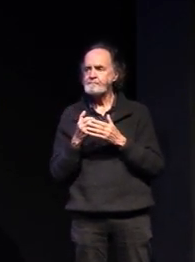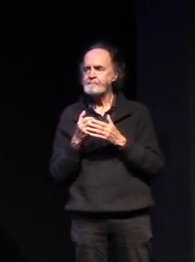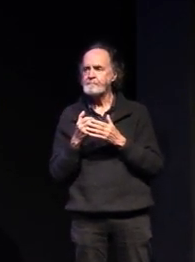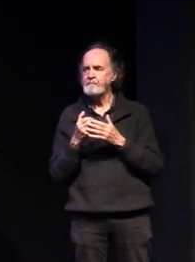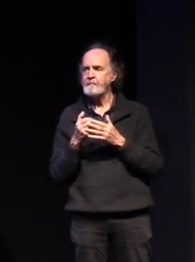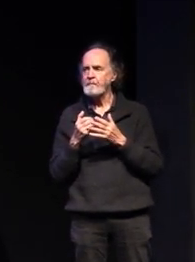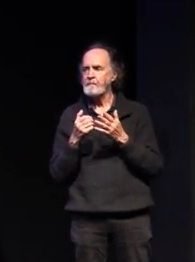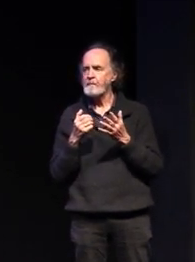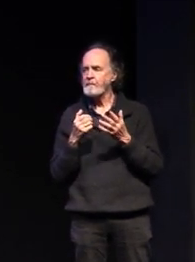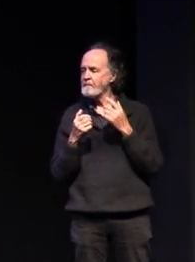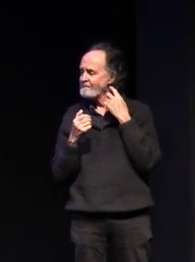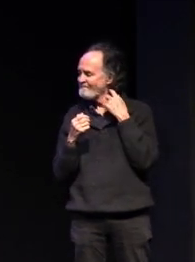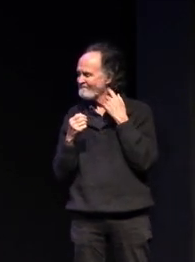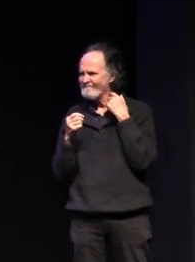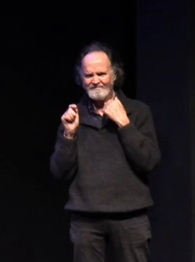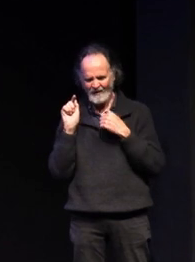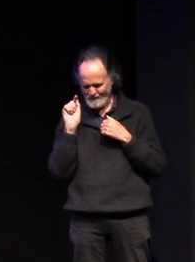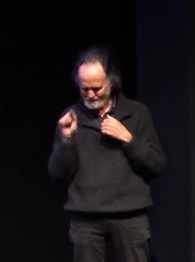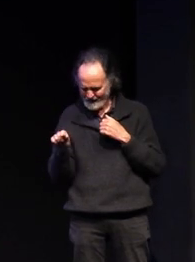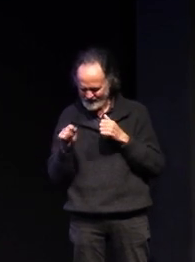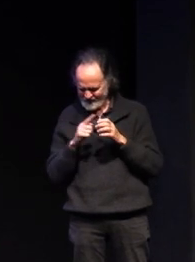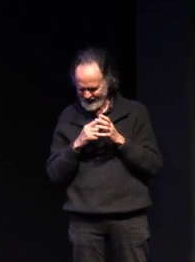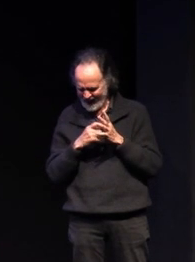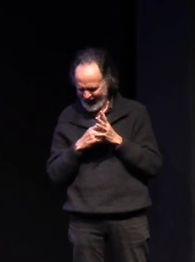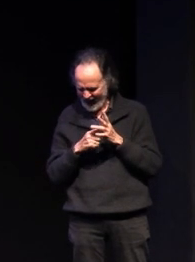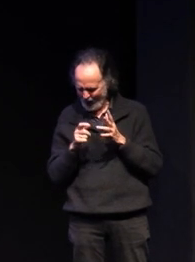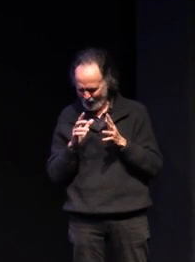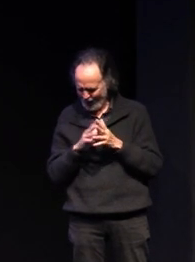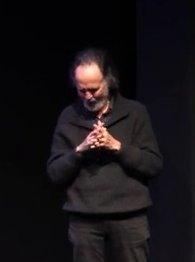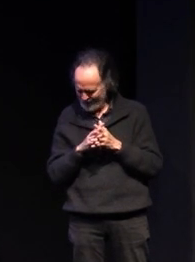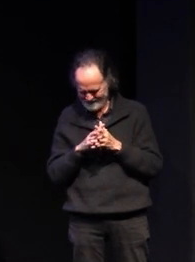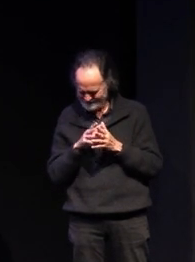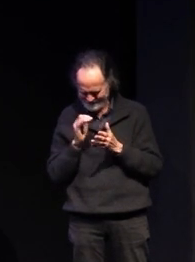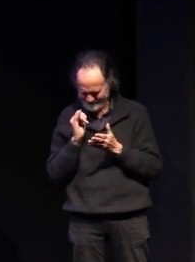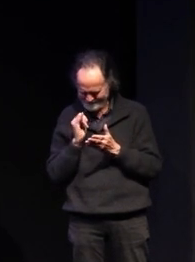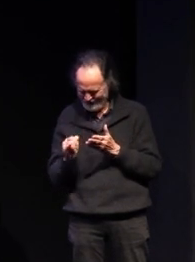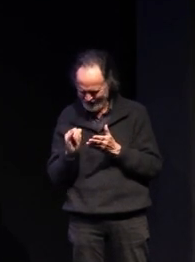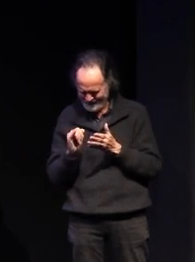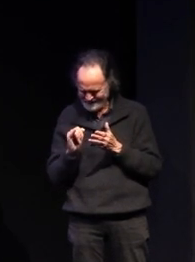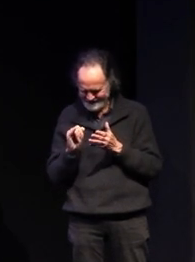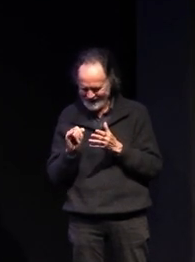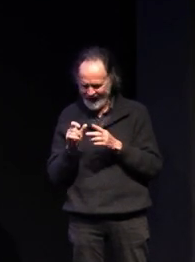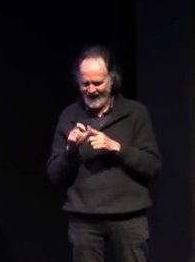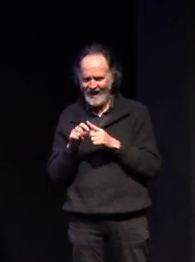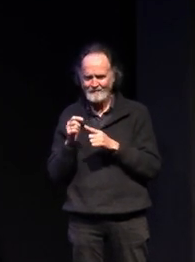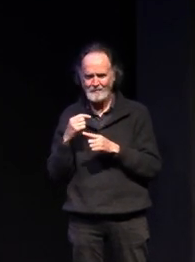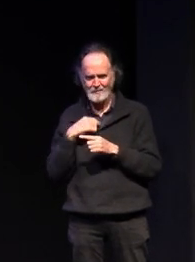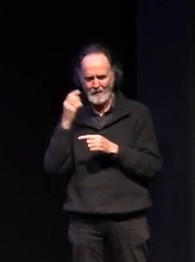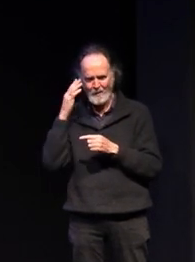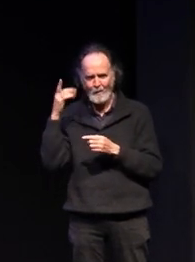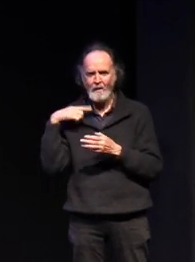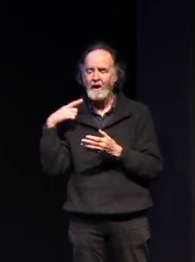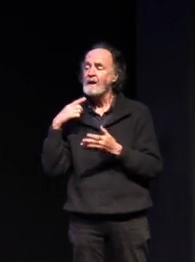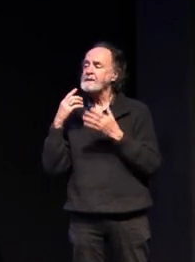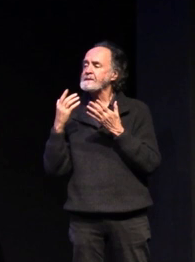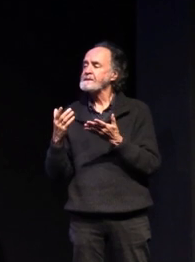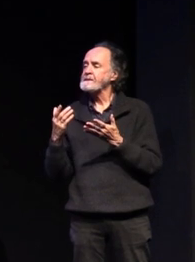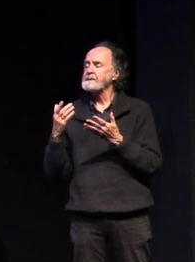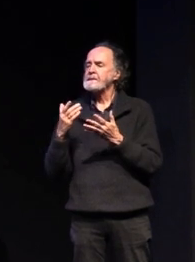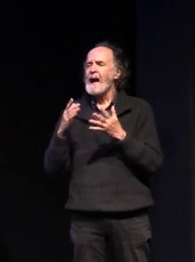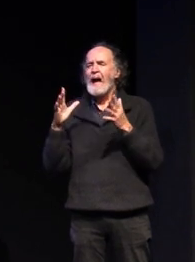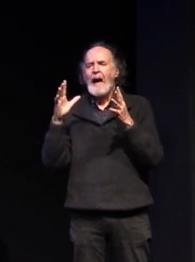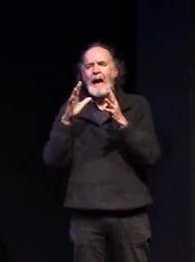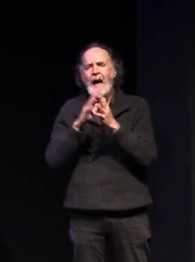i didn't think pressing the arrow would be the trickiest part of my presentation tonight but it's proving that way what does it take to